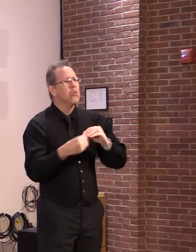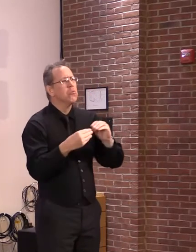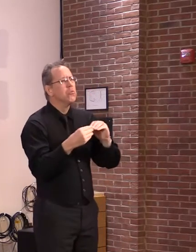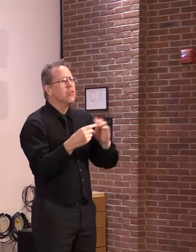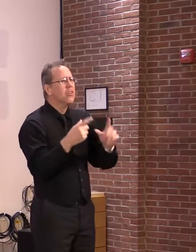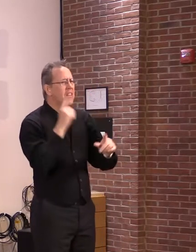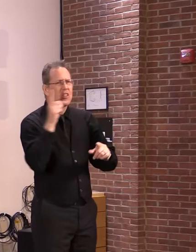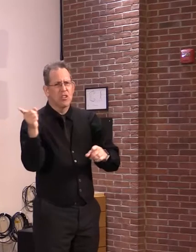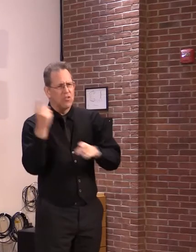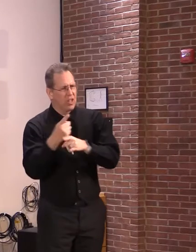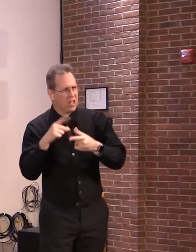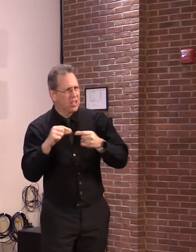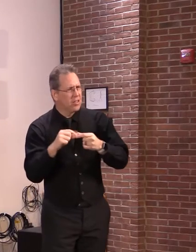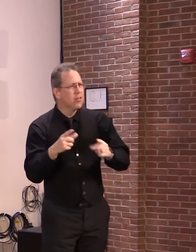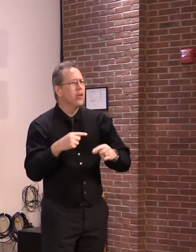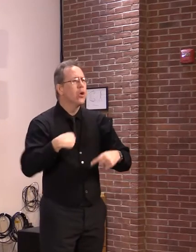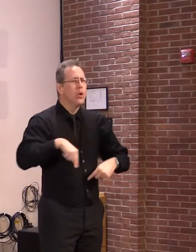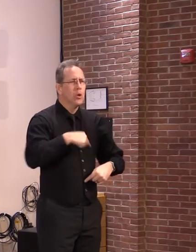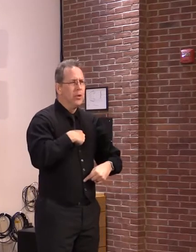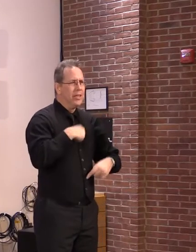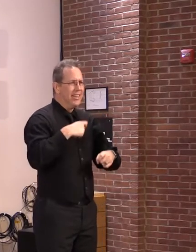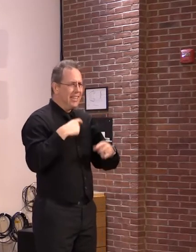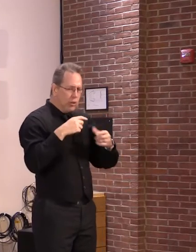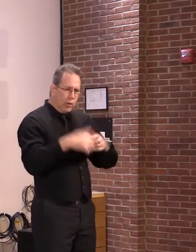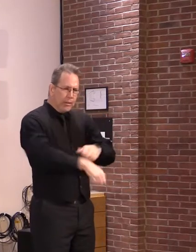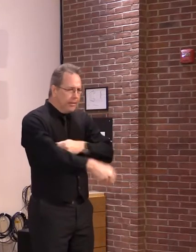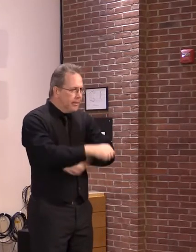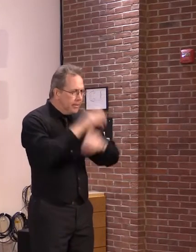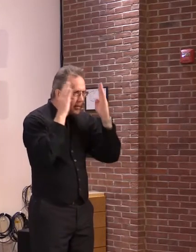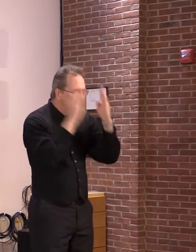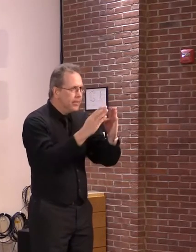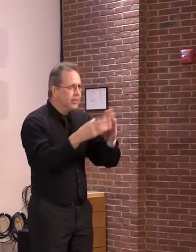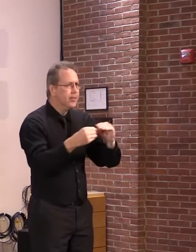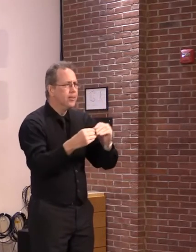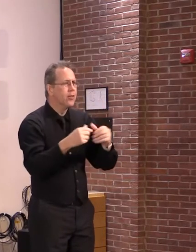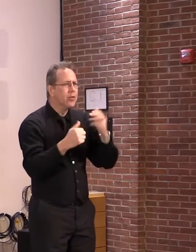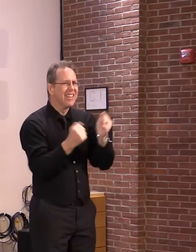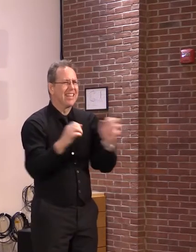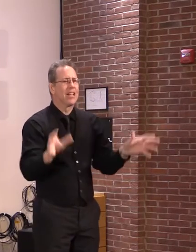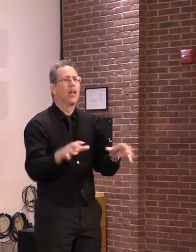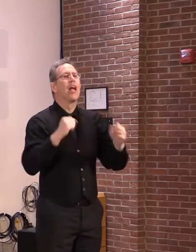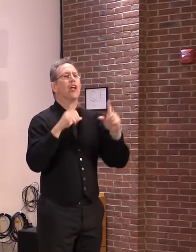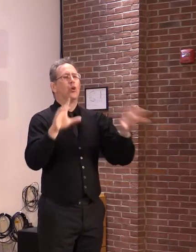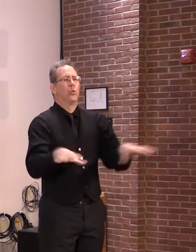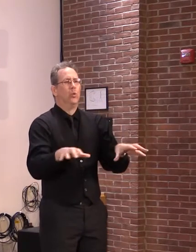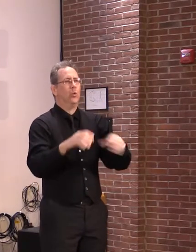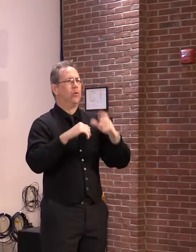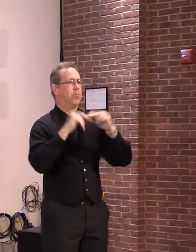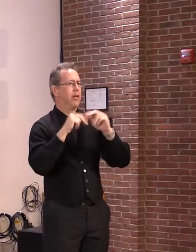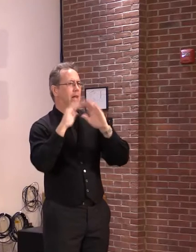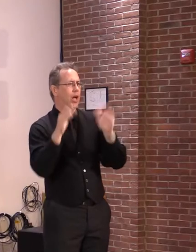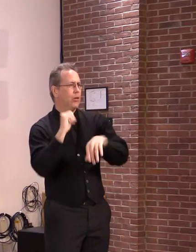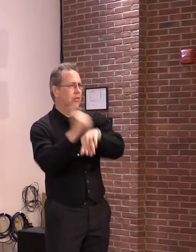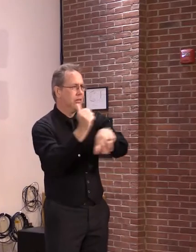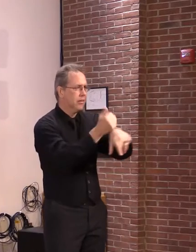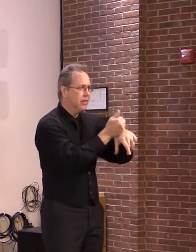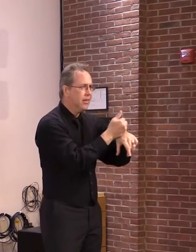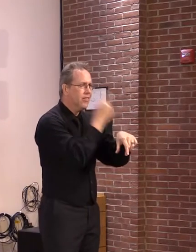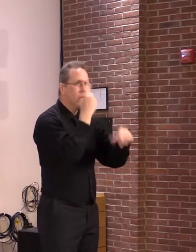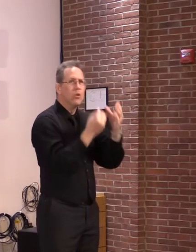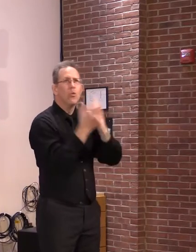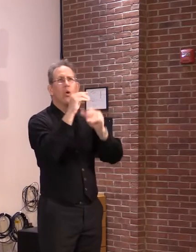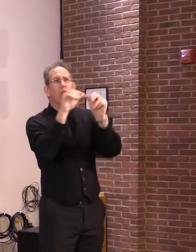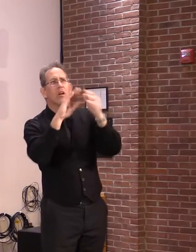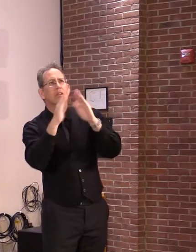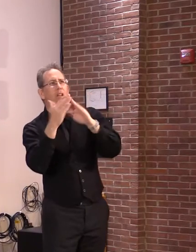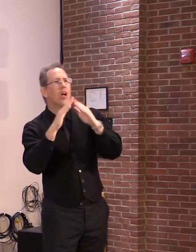right. We have to do everything we can to help build more housing in the smart growth locations where we want it. That will